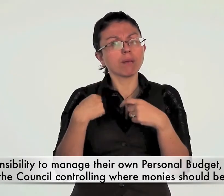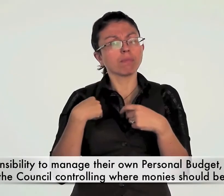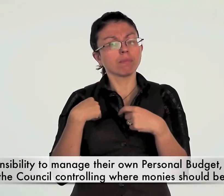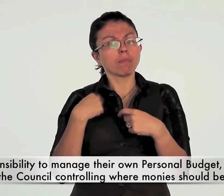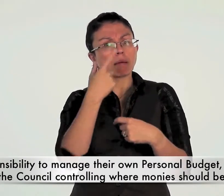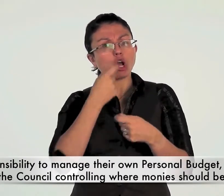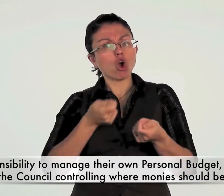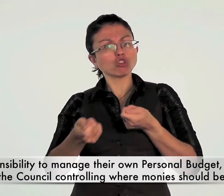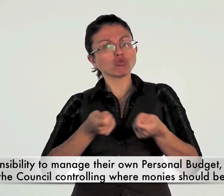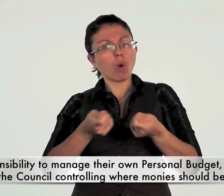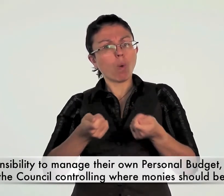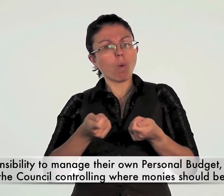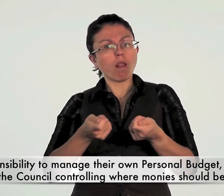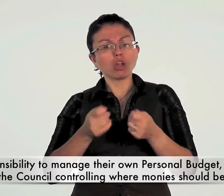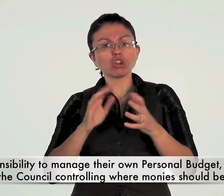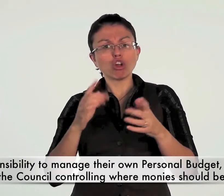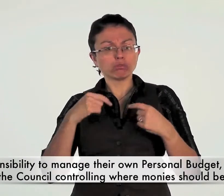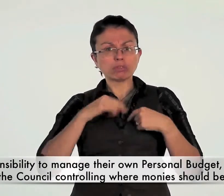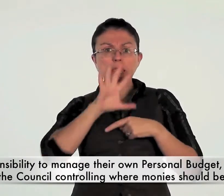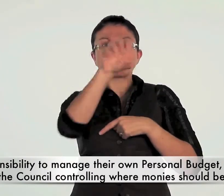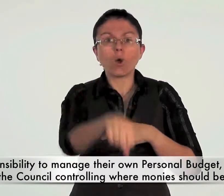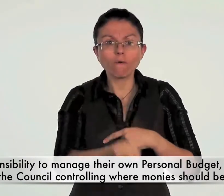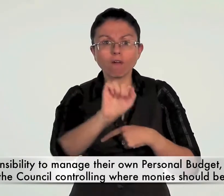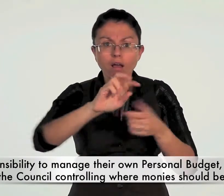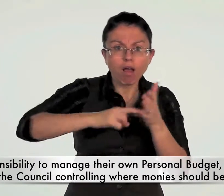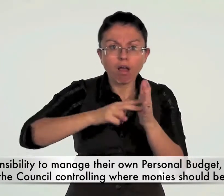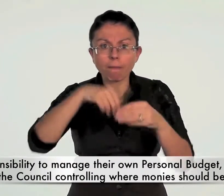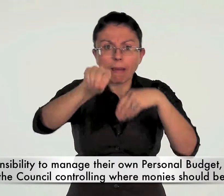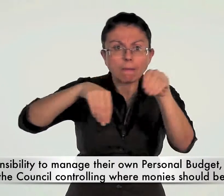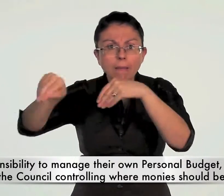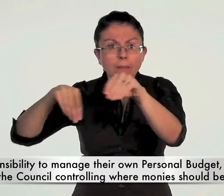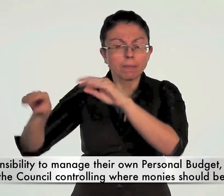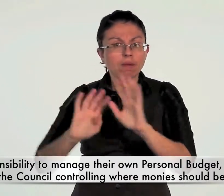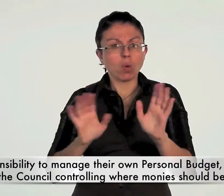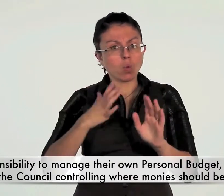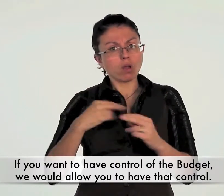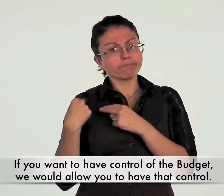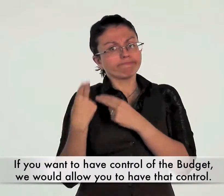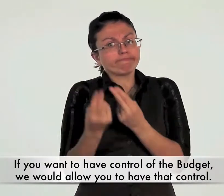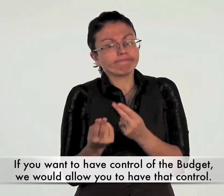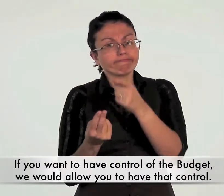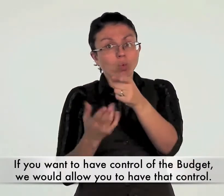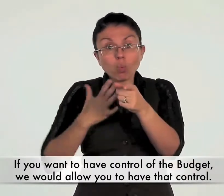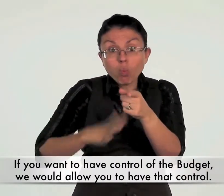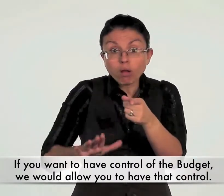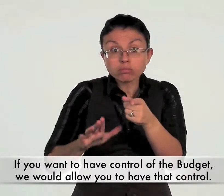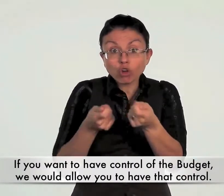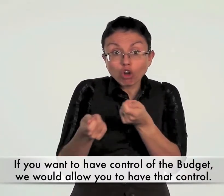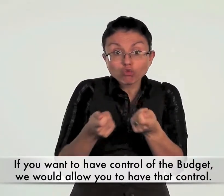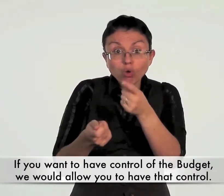responsibility to manage their own personal budget rather than the council controlling where monies are paid. If you want to